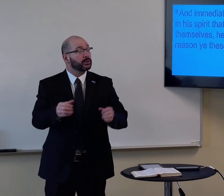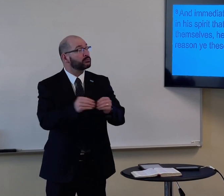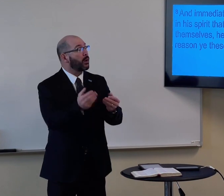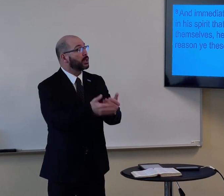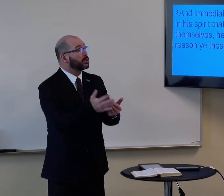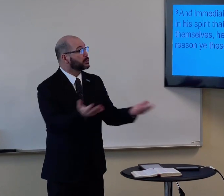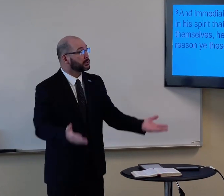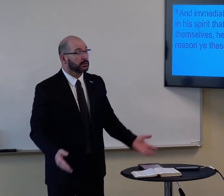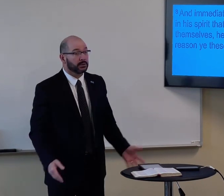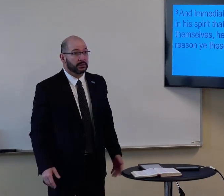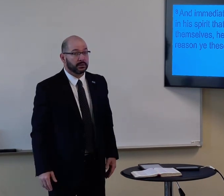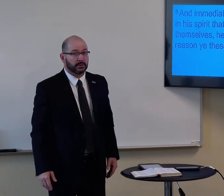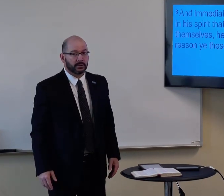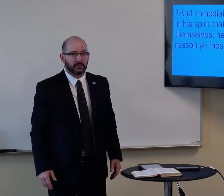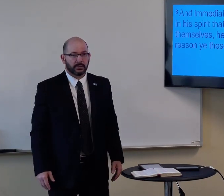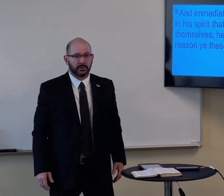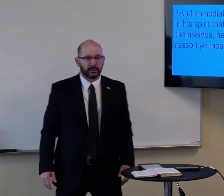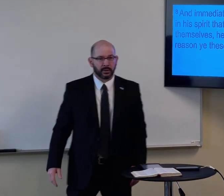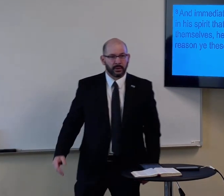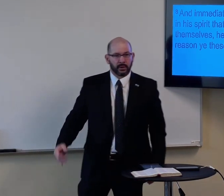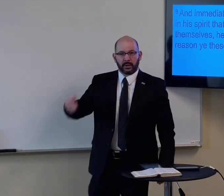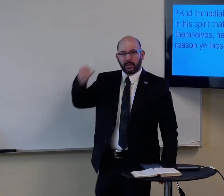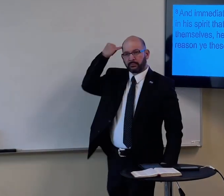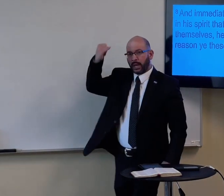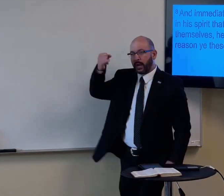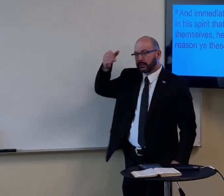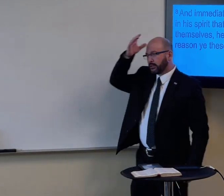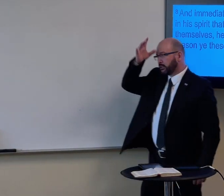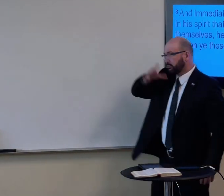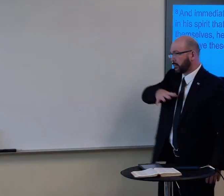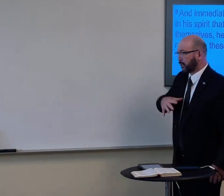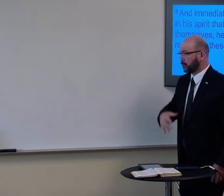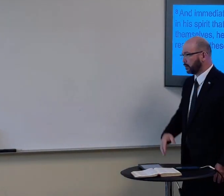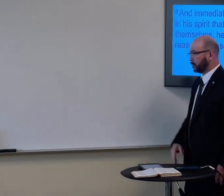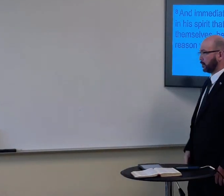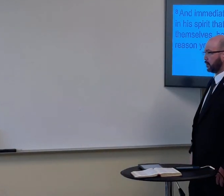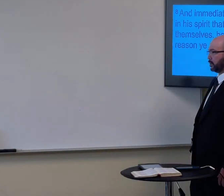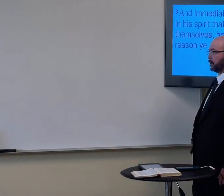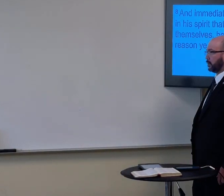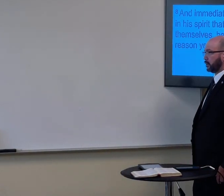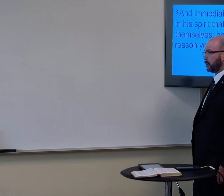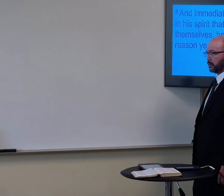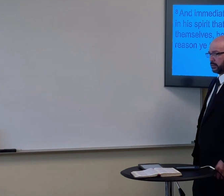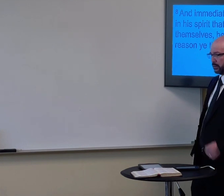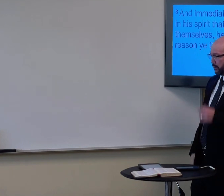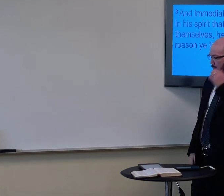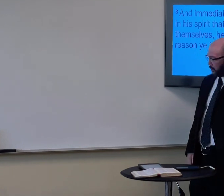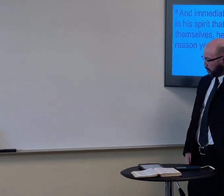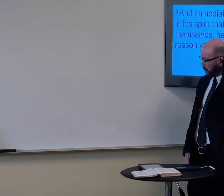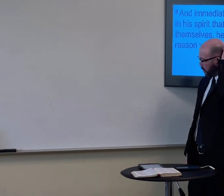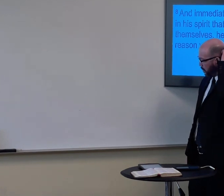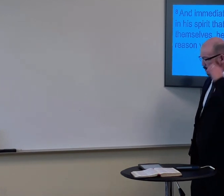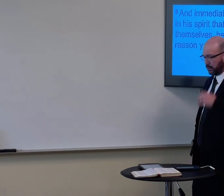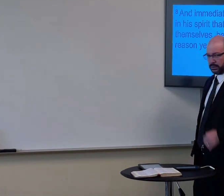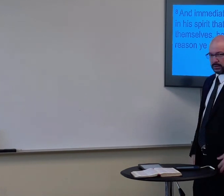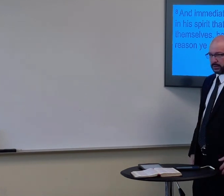Which one is easier? Which is, imagine these scribes over here thinking, um,